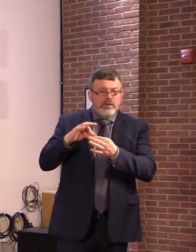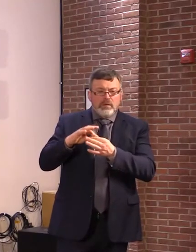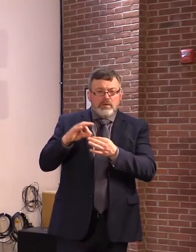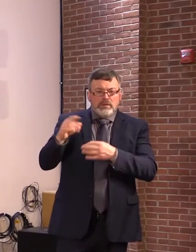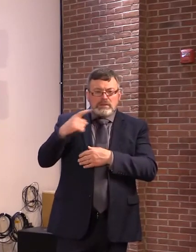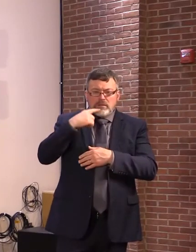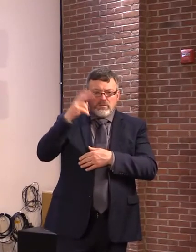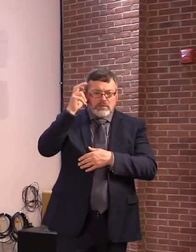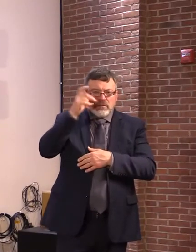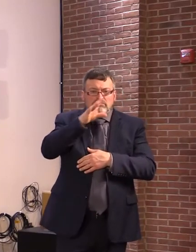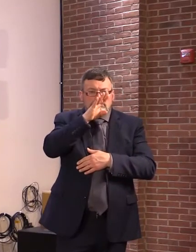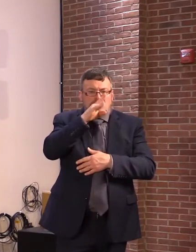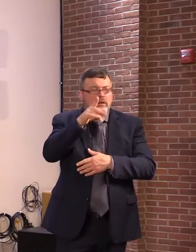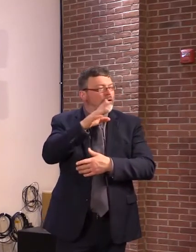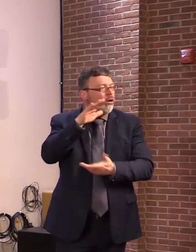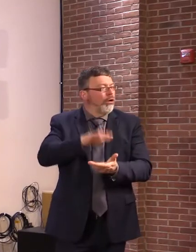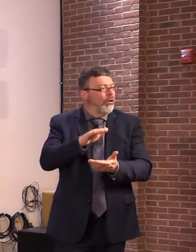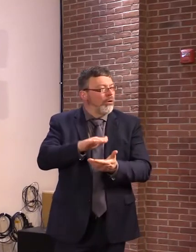Oh.